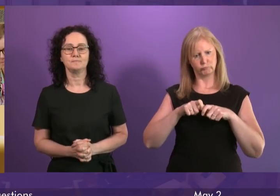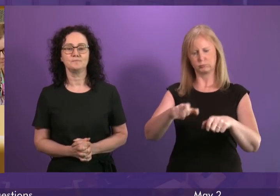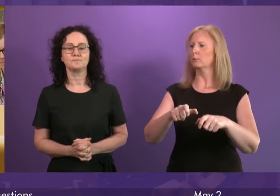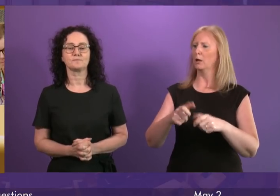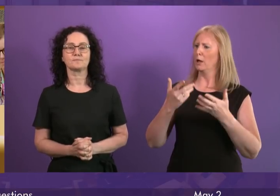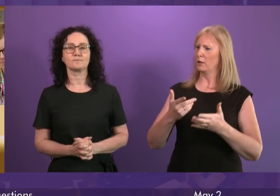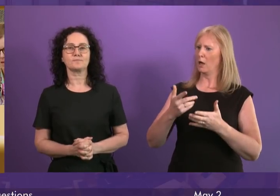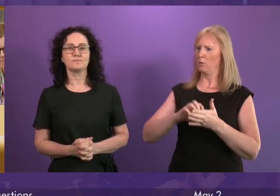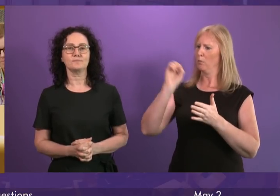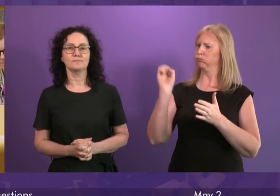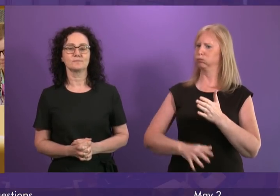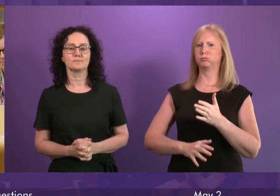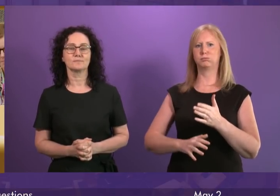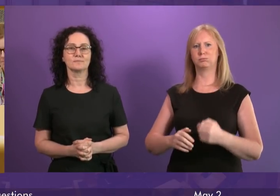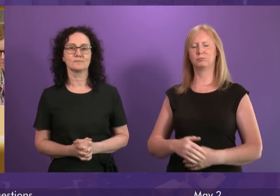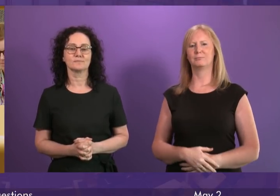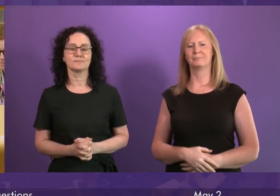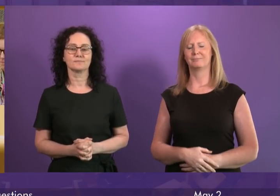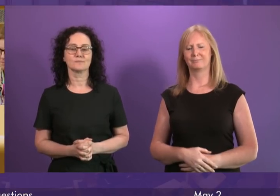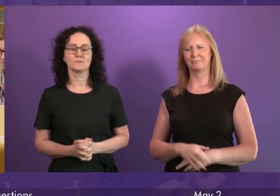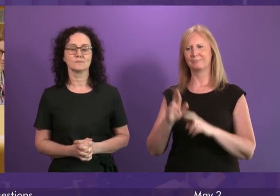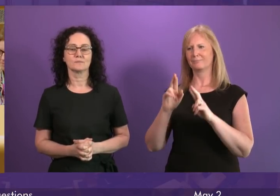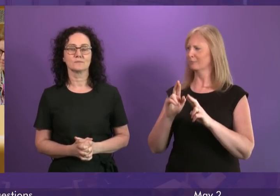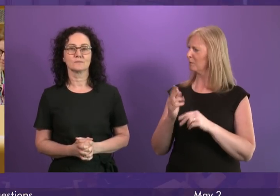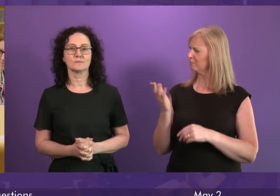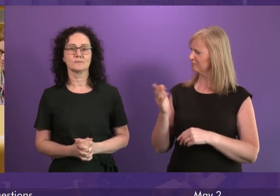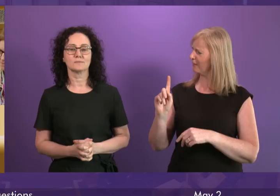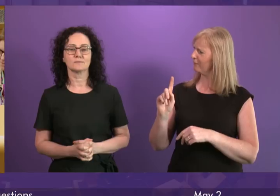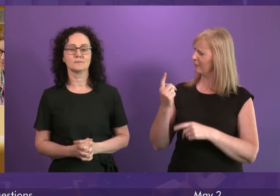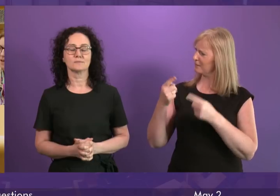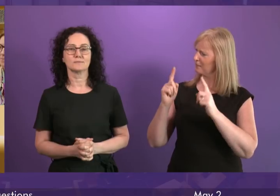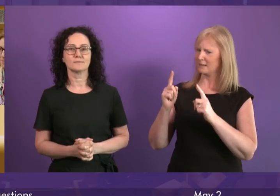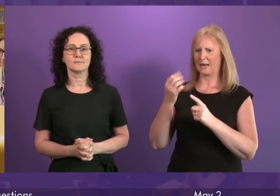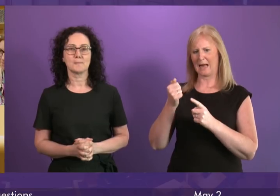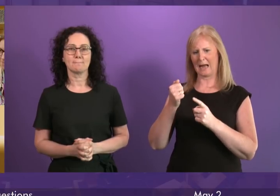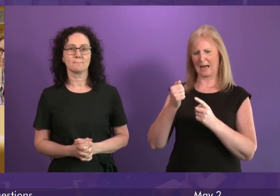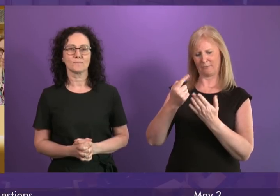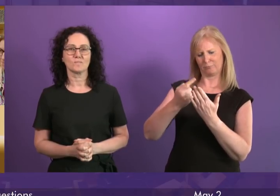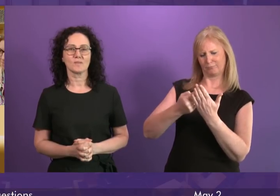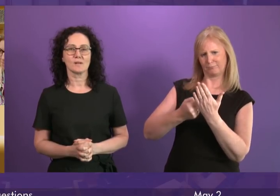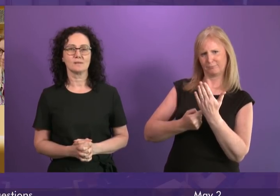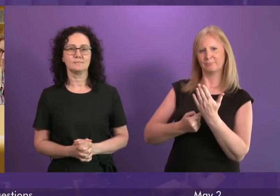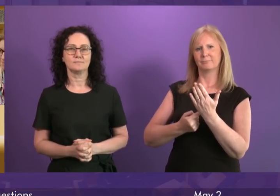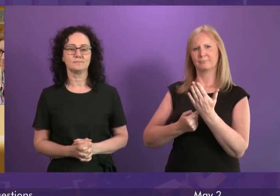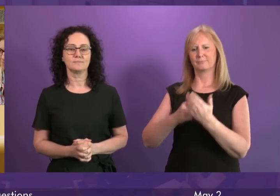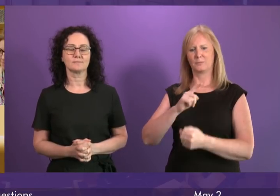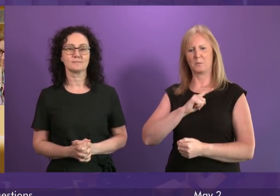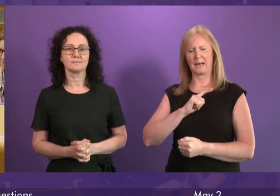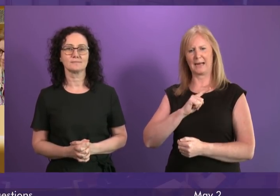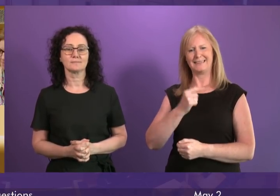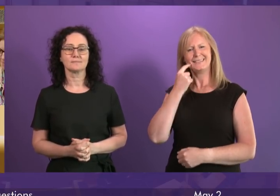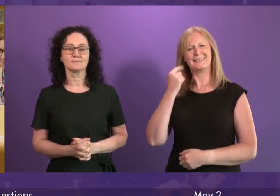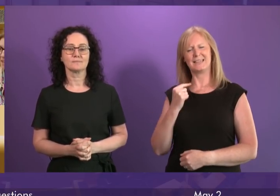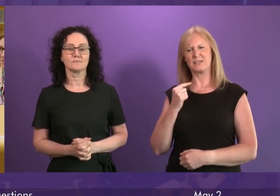ditch the pound as soon as possible. And I hope the First Minister's got those six tests written down in front of her today, because she had a wee bit of a problem